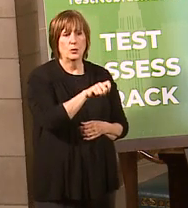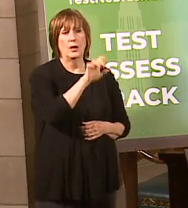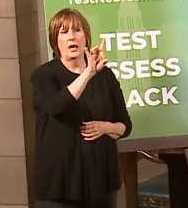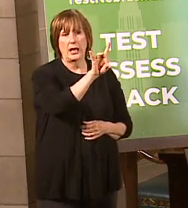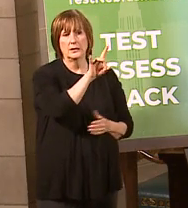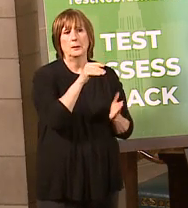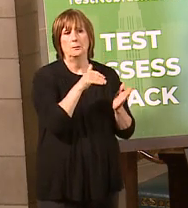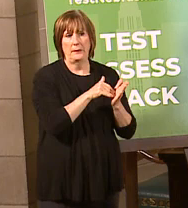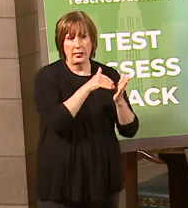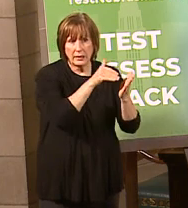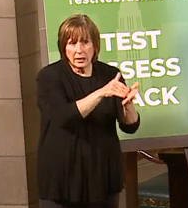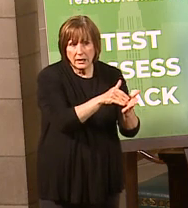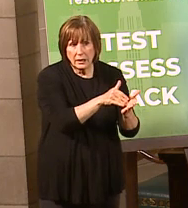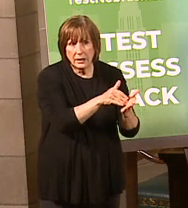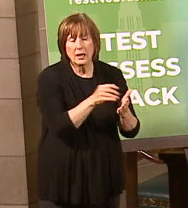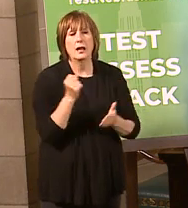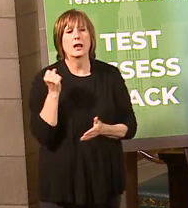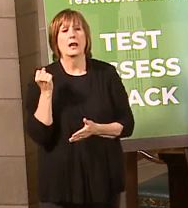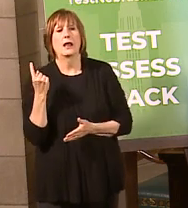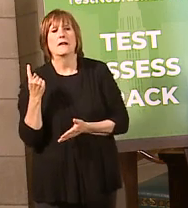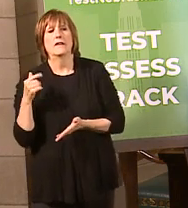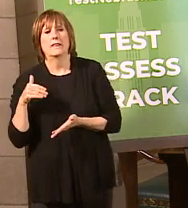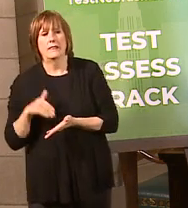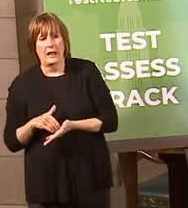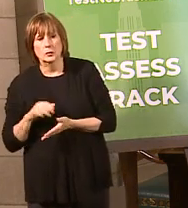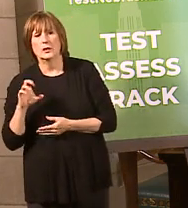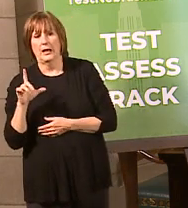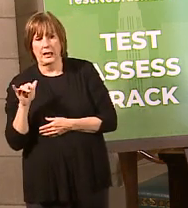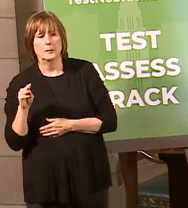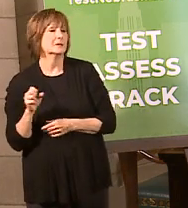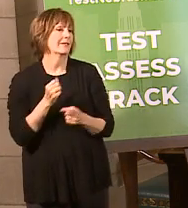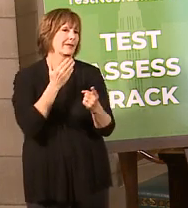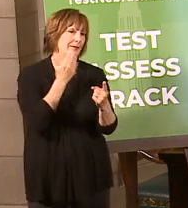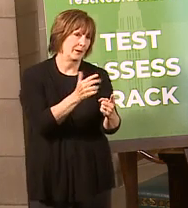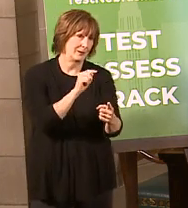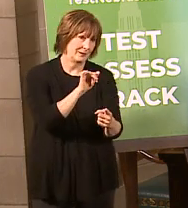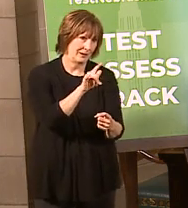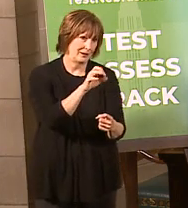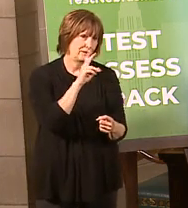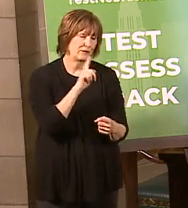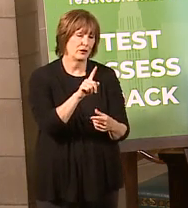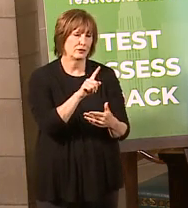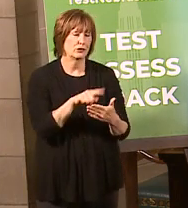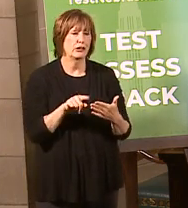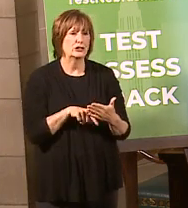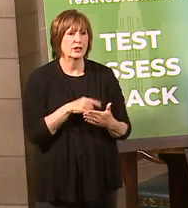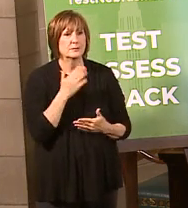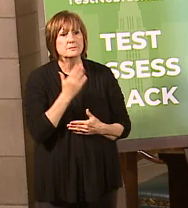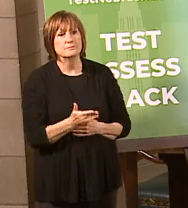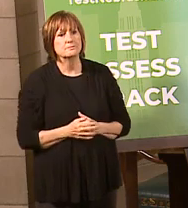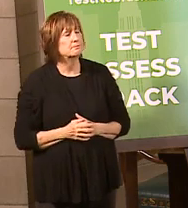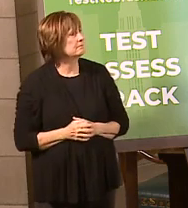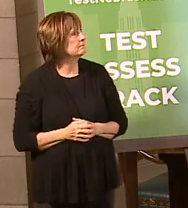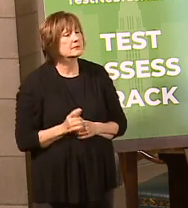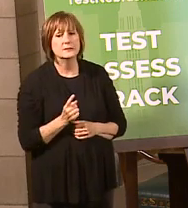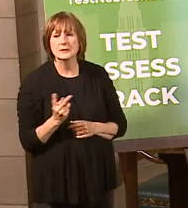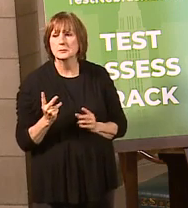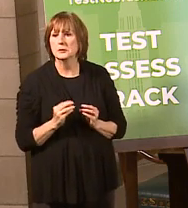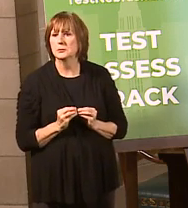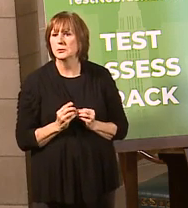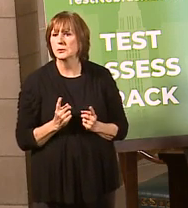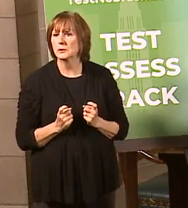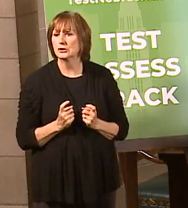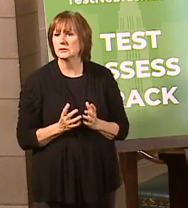.8 million and how much? $11,000. $11,000 claims. Thank you, Taylor, for that correction. We have time for a couple more questions. A couple more questions.